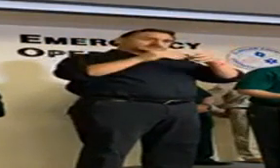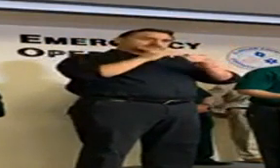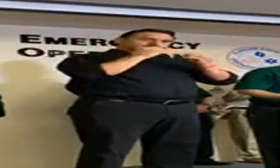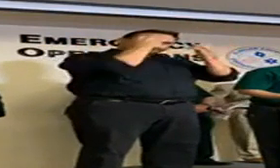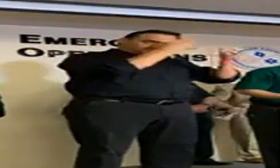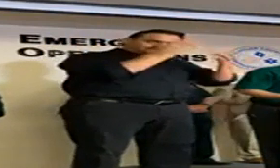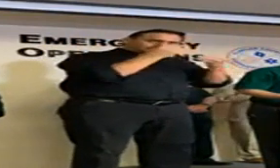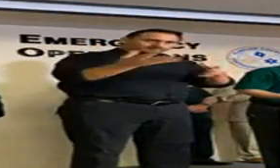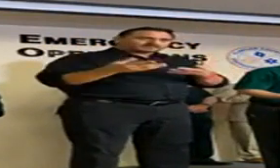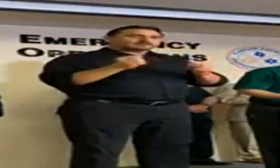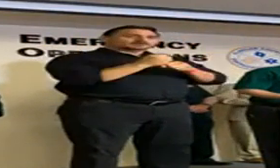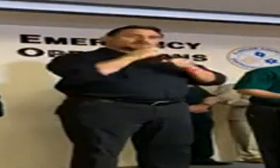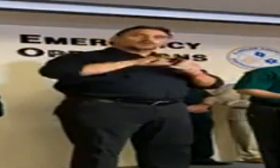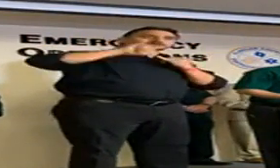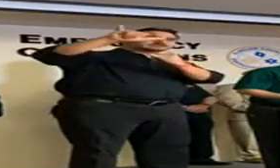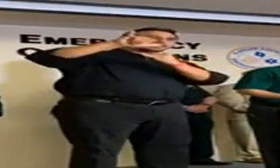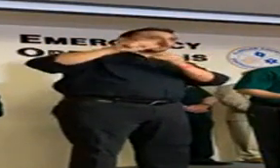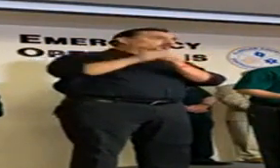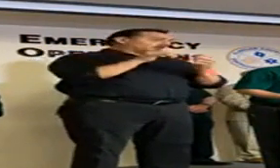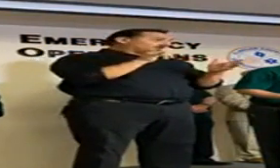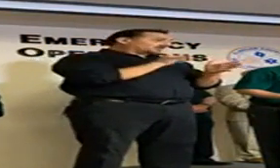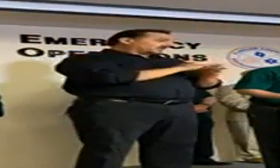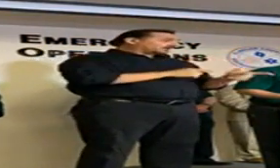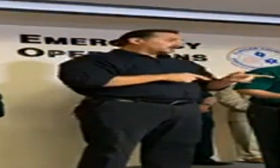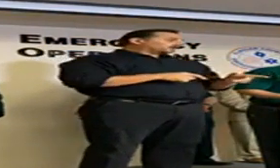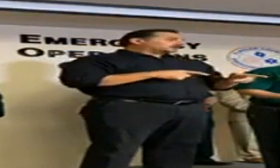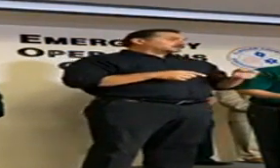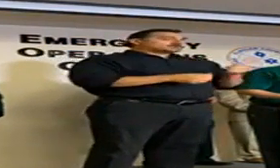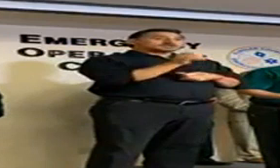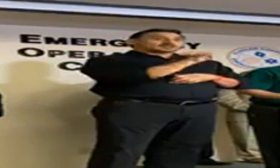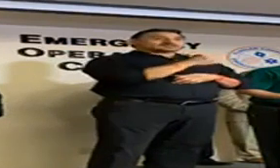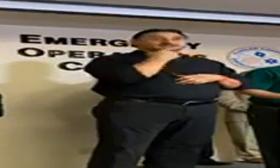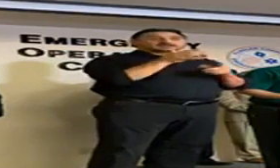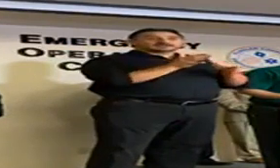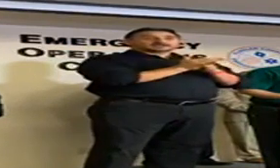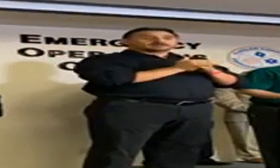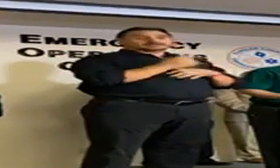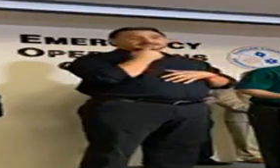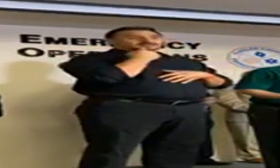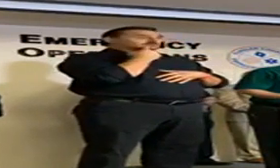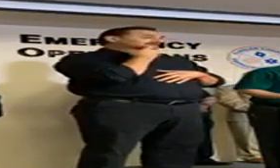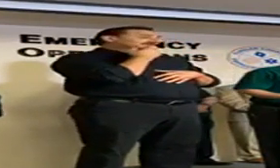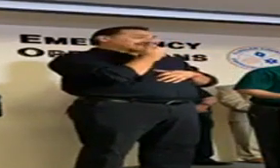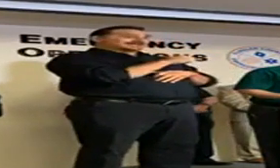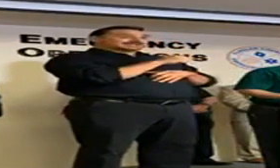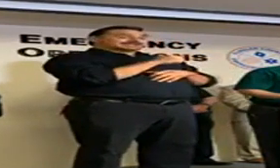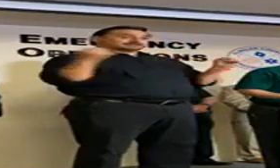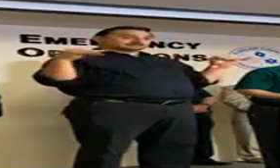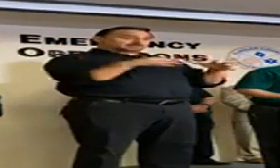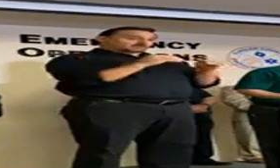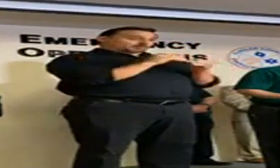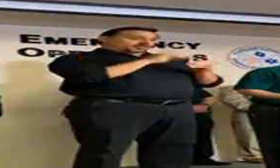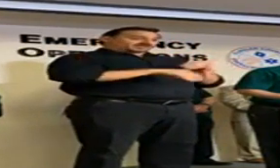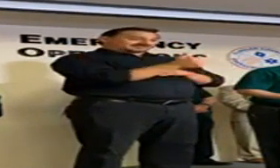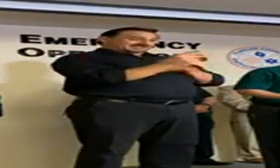are consistent with that. And with that, we will most likely say that, as I mentioned earlier, any gatherings of 10 or more people